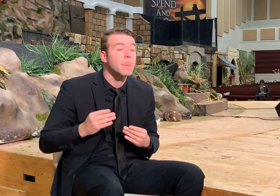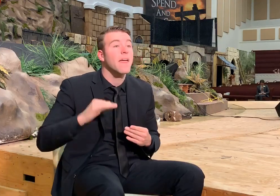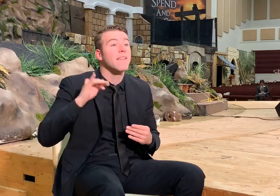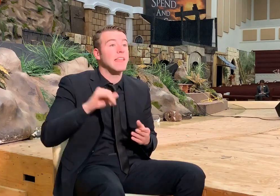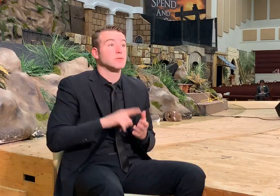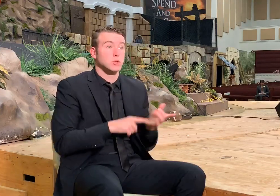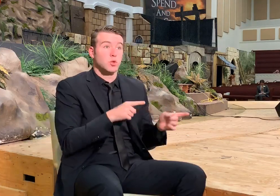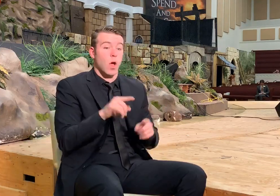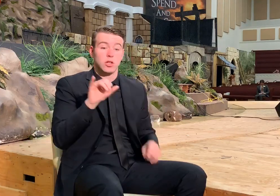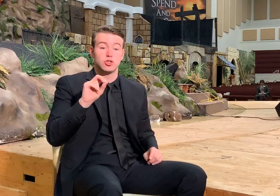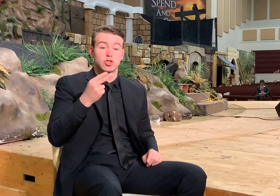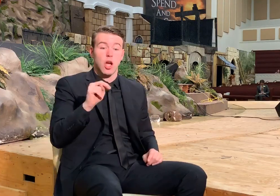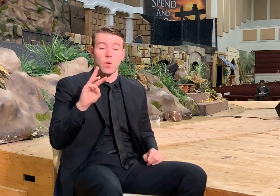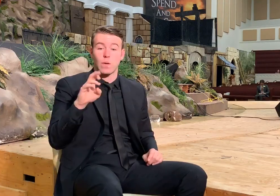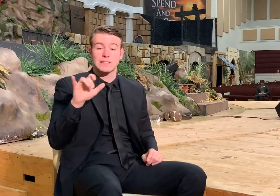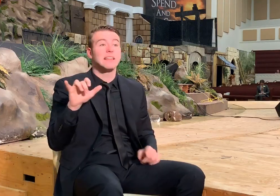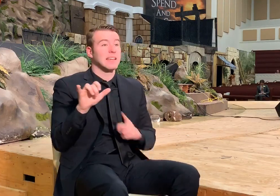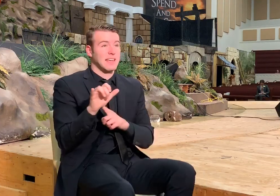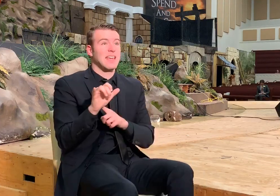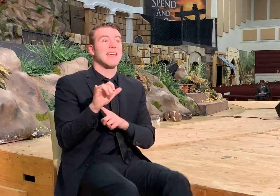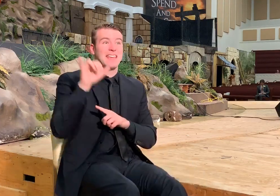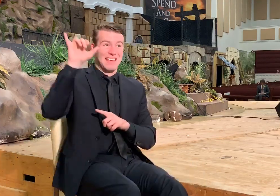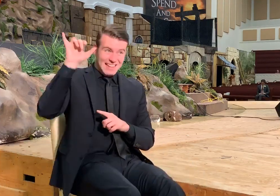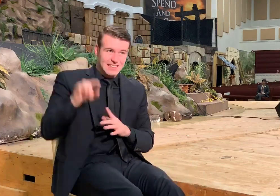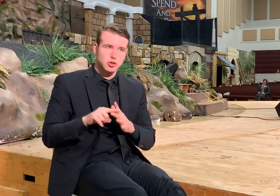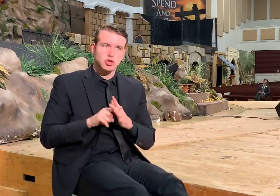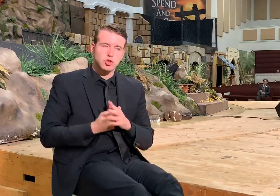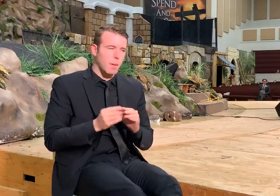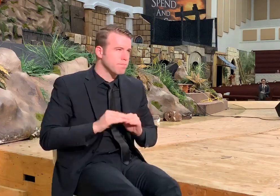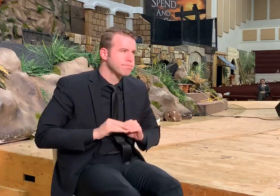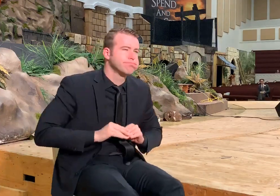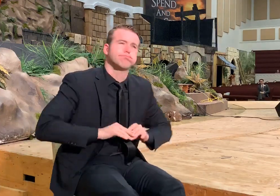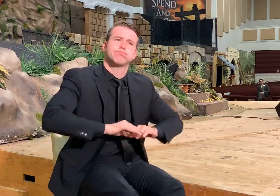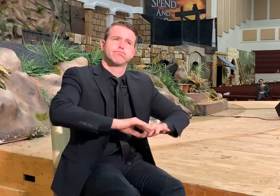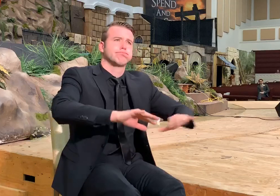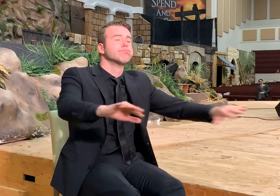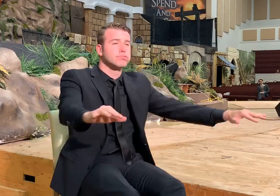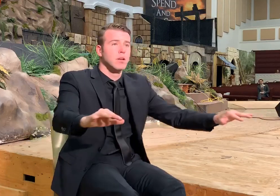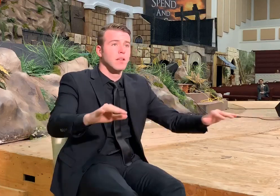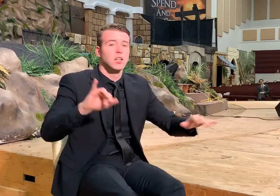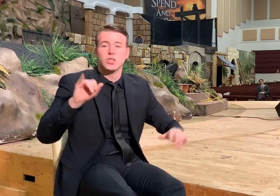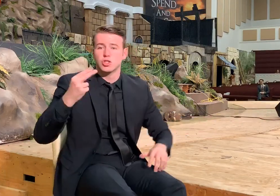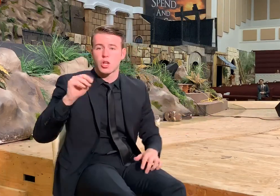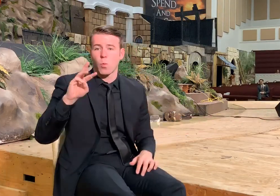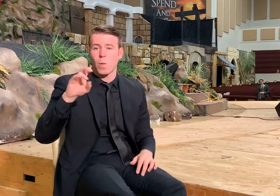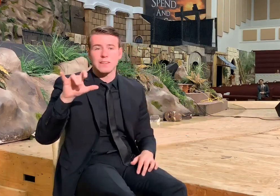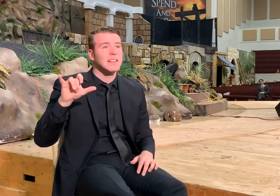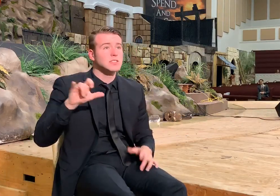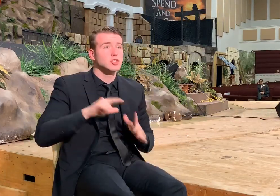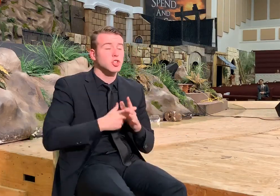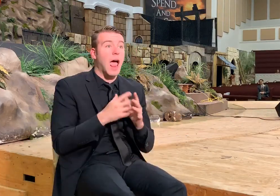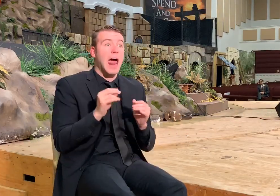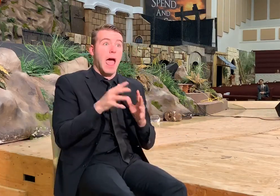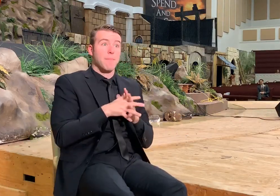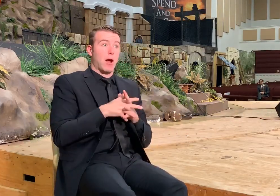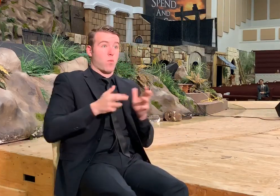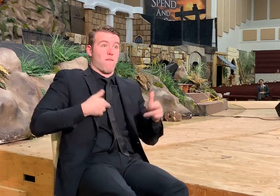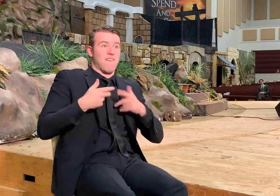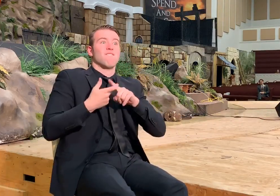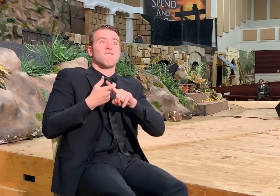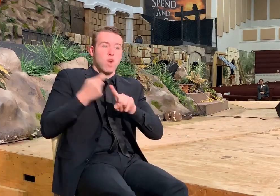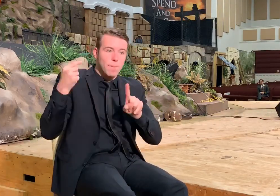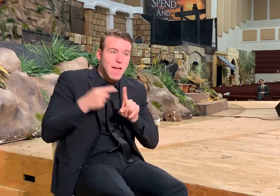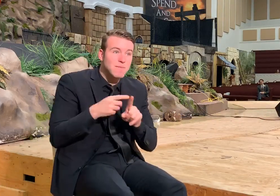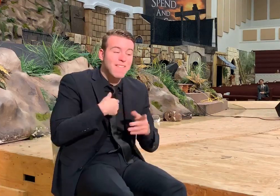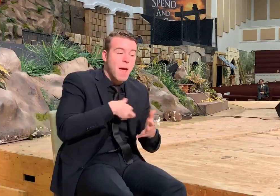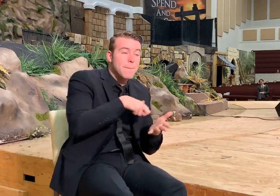what was happening. And John Wesley was one of the things that fomented, one of the primary movers and shakers that fomented in America. In those days, there were Methodists and